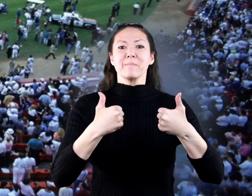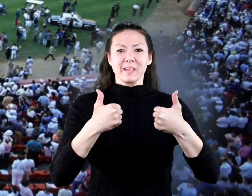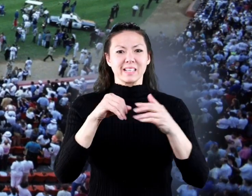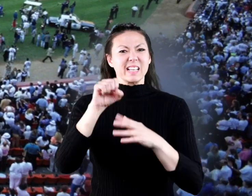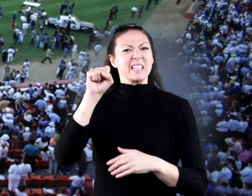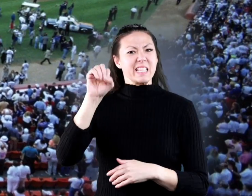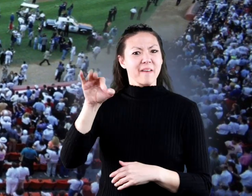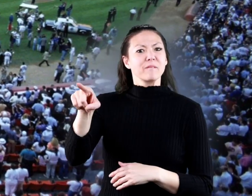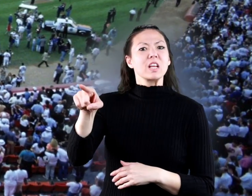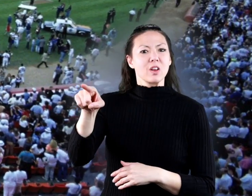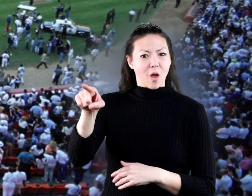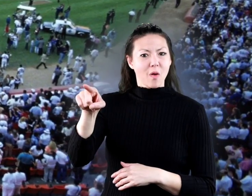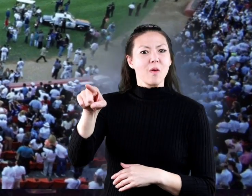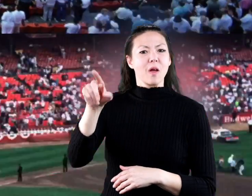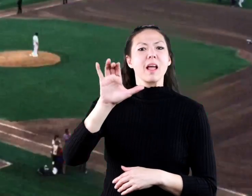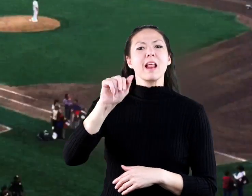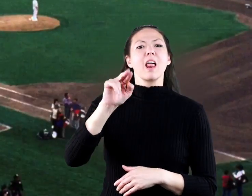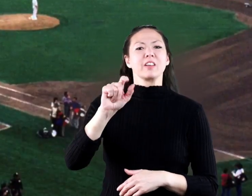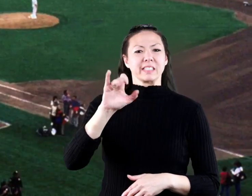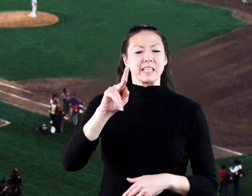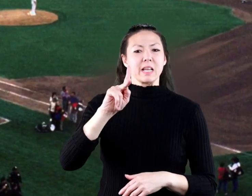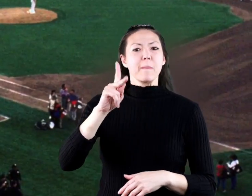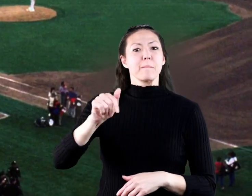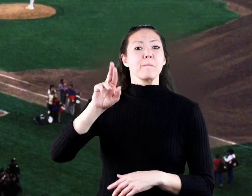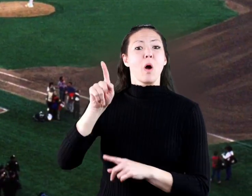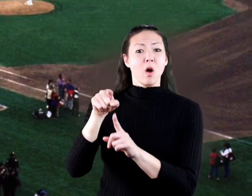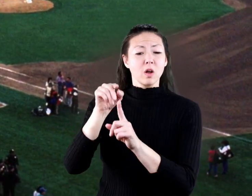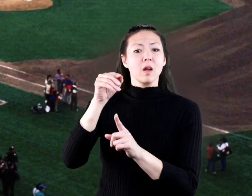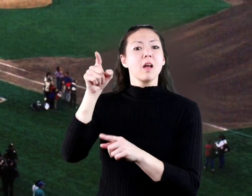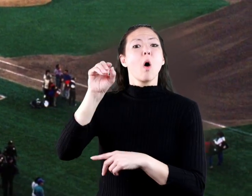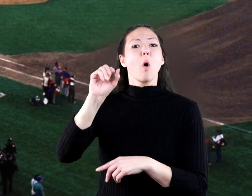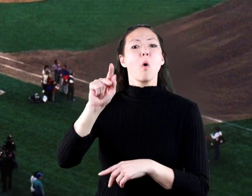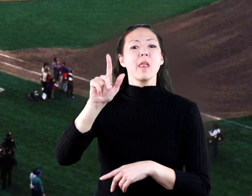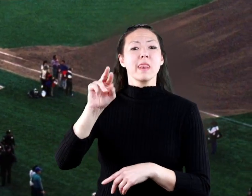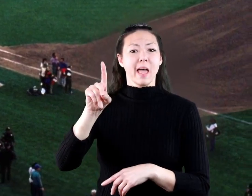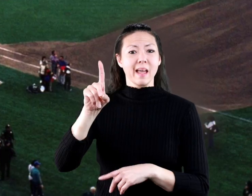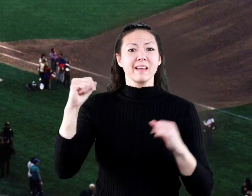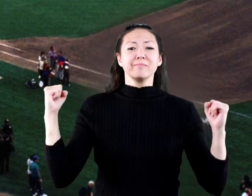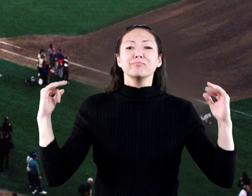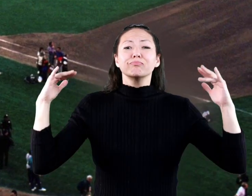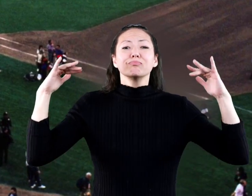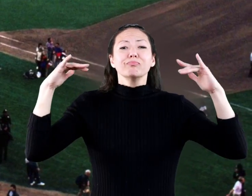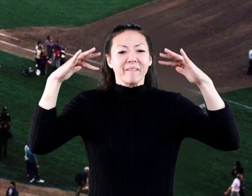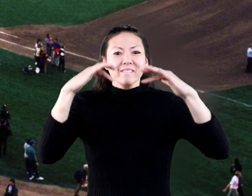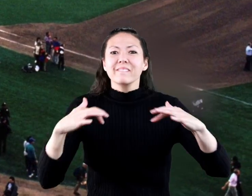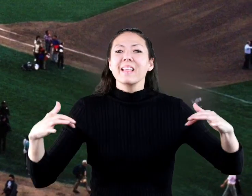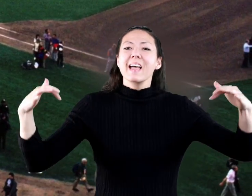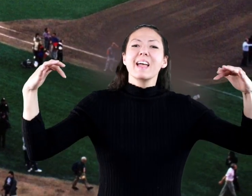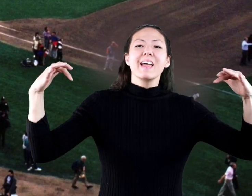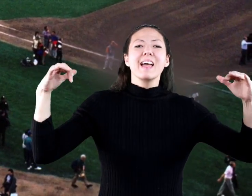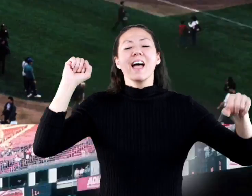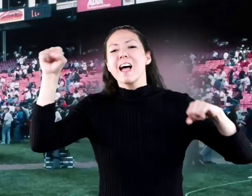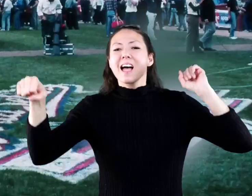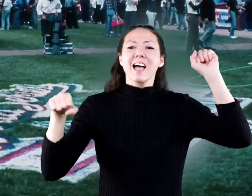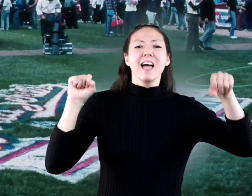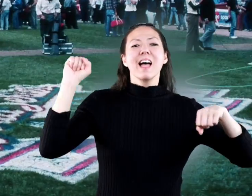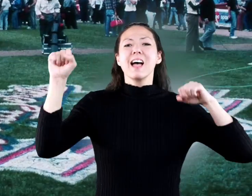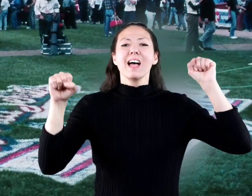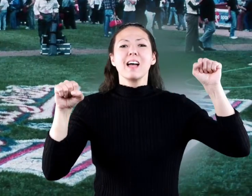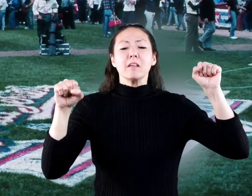being played in San Francisco's Candlestick Park. The Oakland A's and the San Francisco Giants and their fans were in